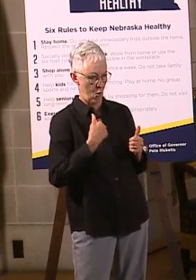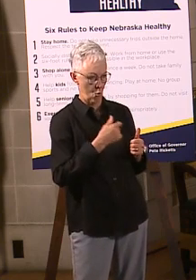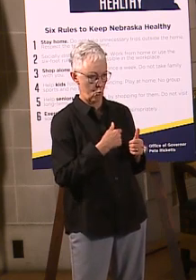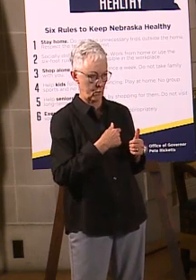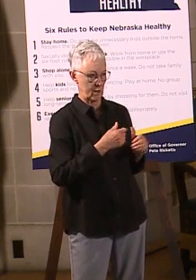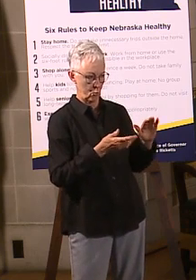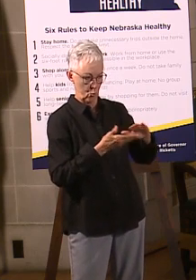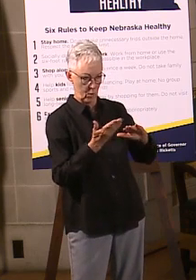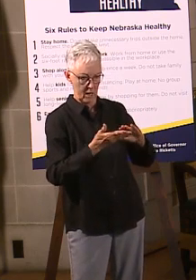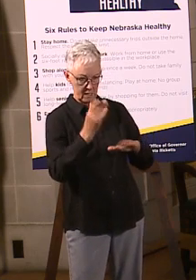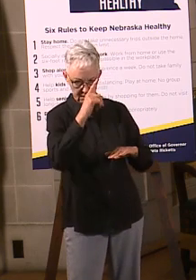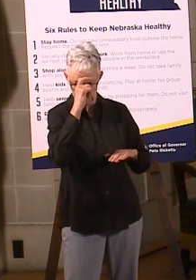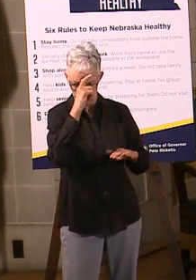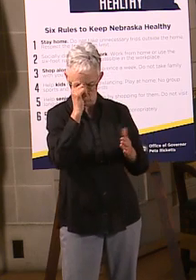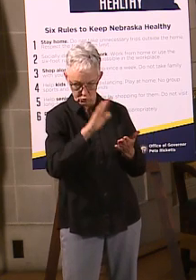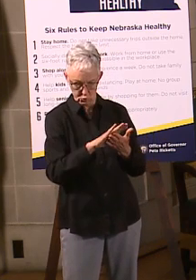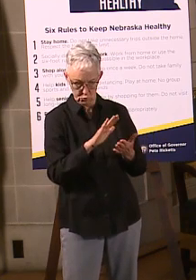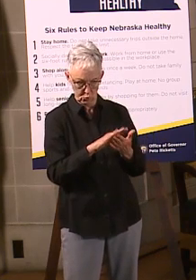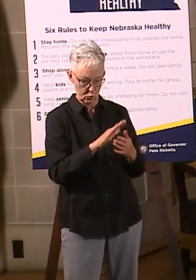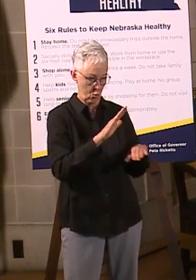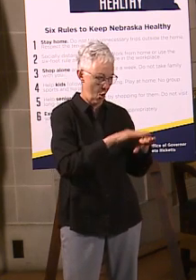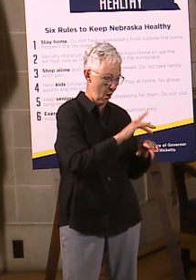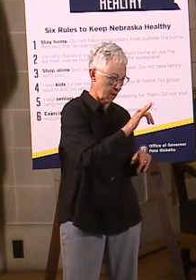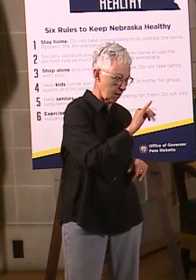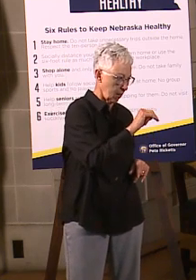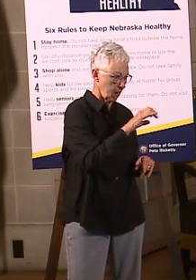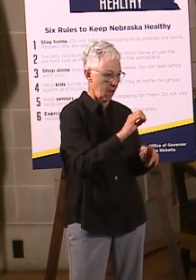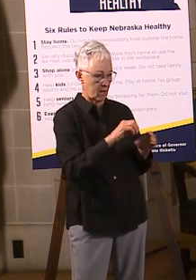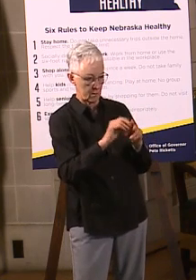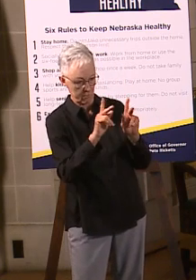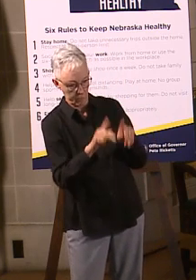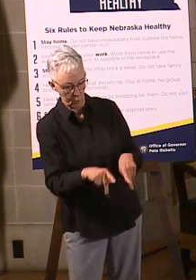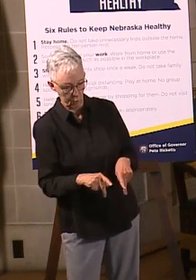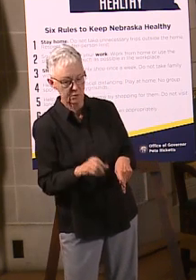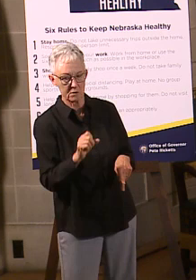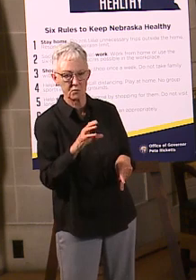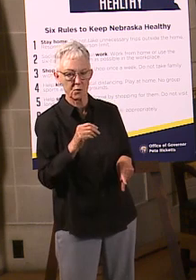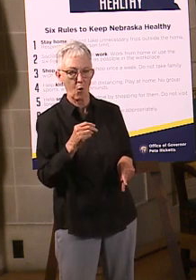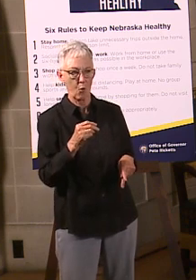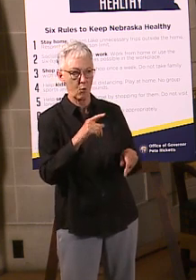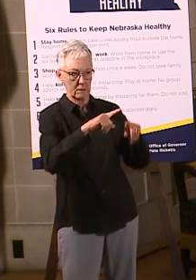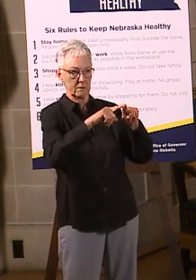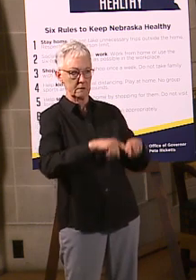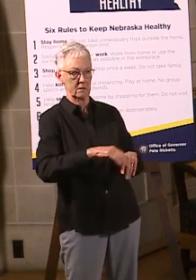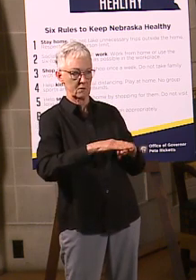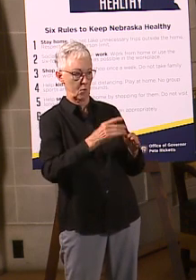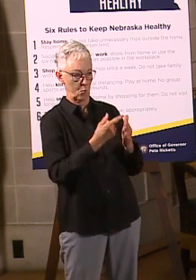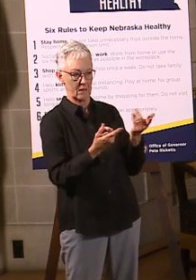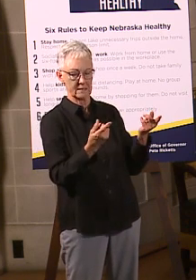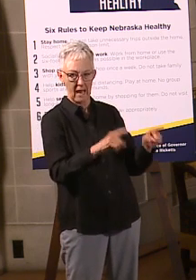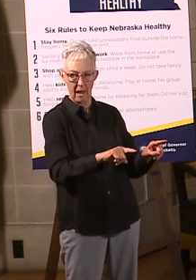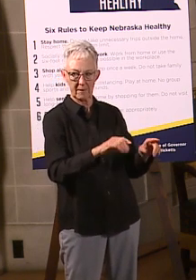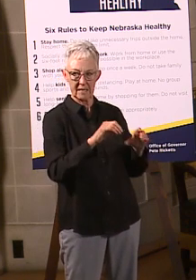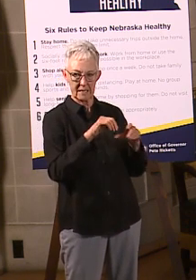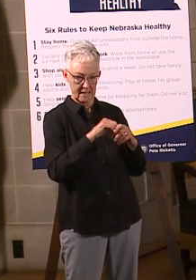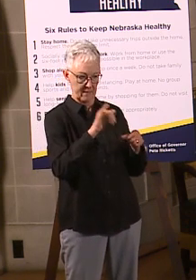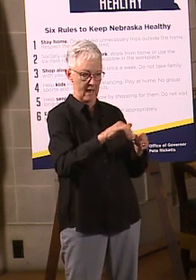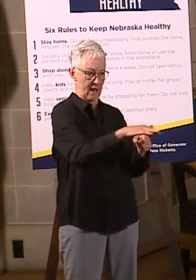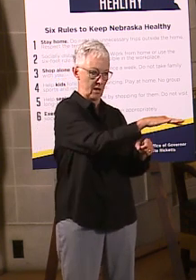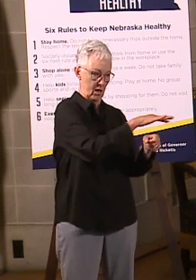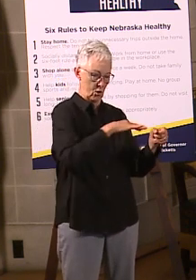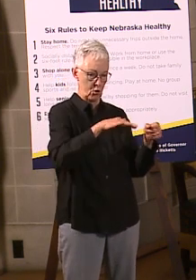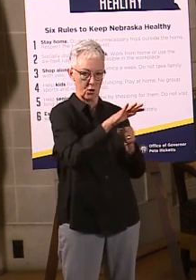level based on the conditions that are taking place at that local level in that moment. And so, I think a big part of it for us is continuing to set up those